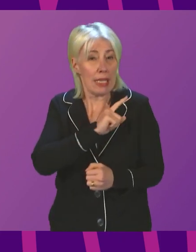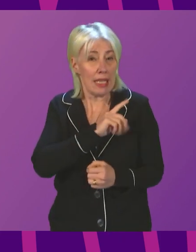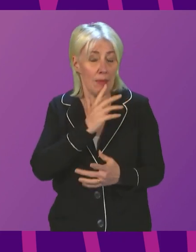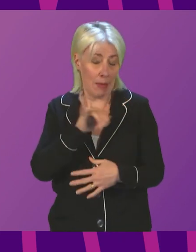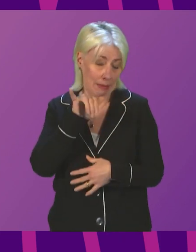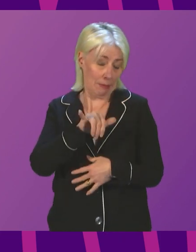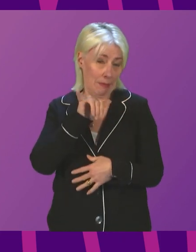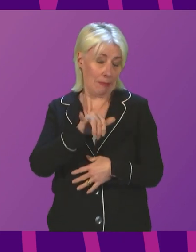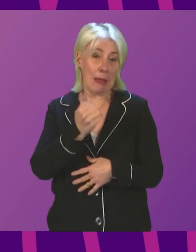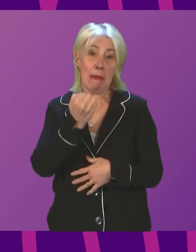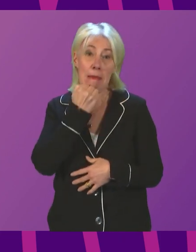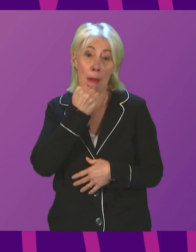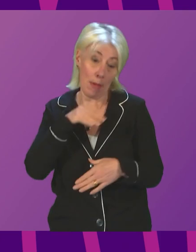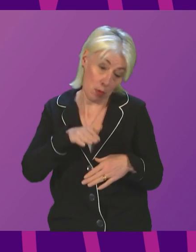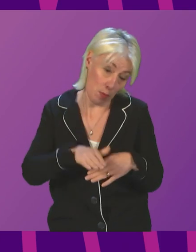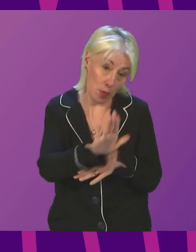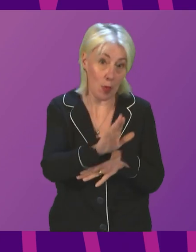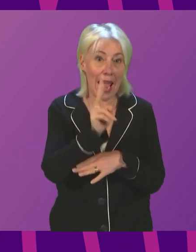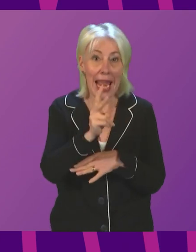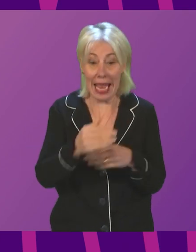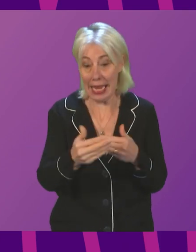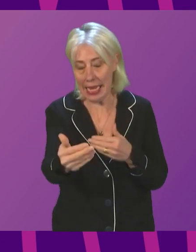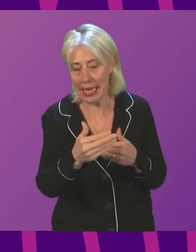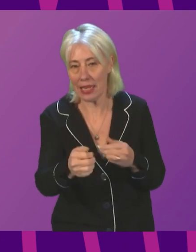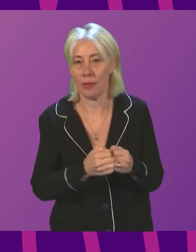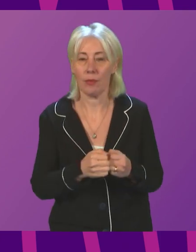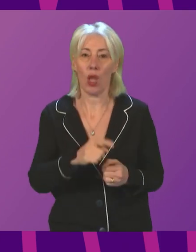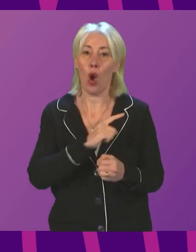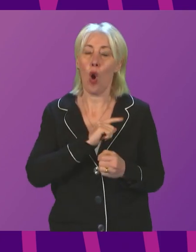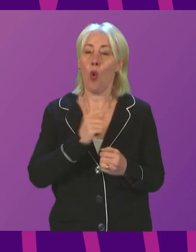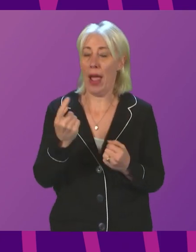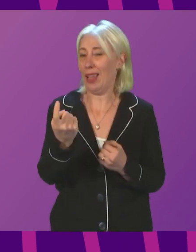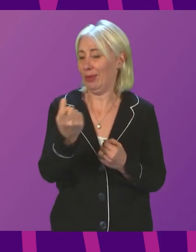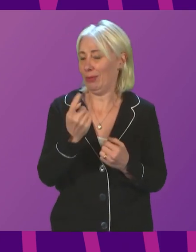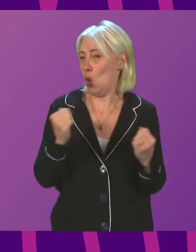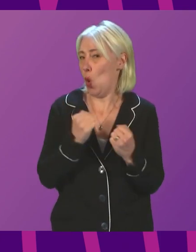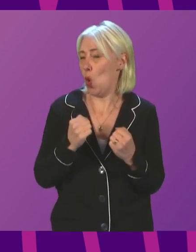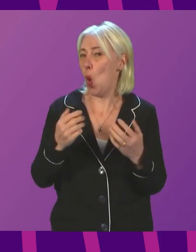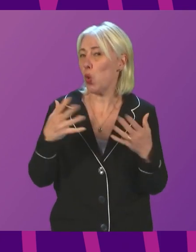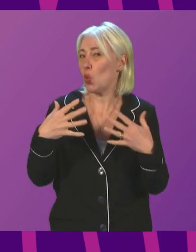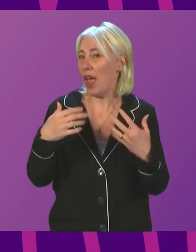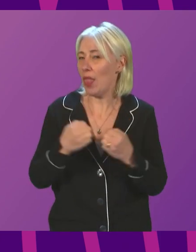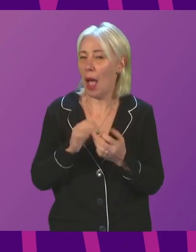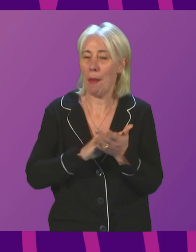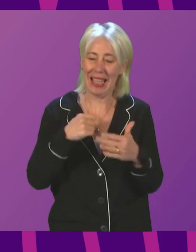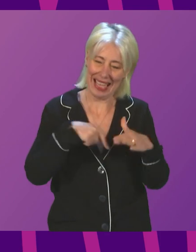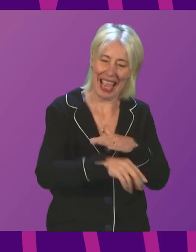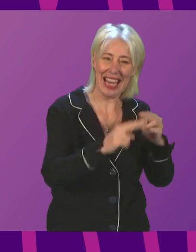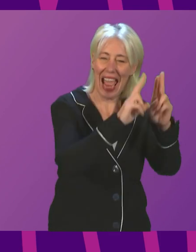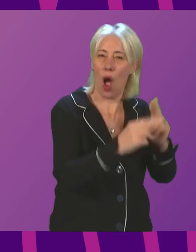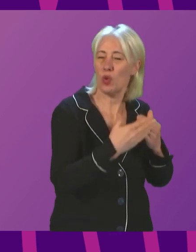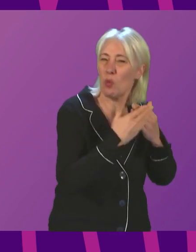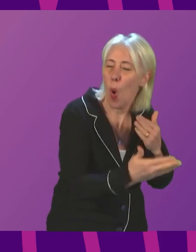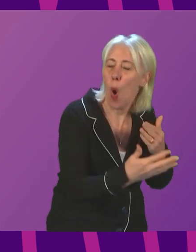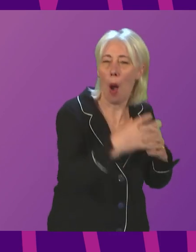that case numbers may increase in the weeks ahead. With the onset of colder winter weather, increased time spent indoors means there will be